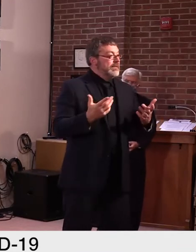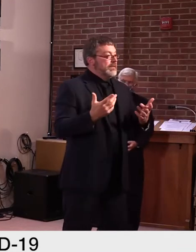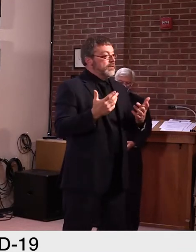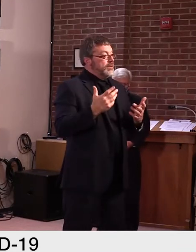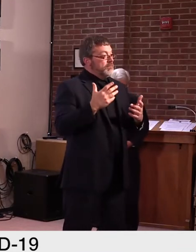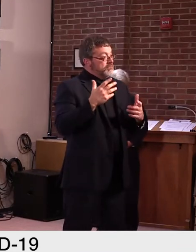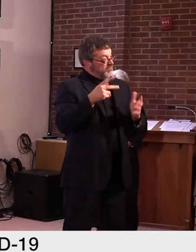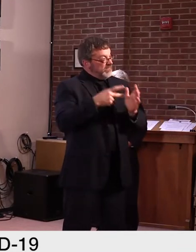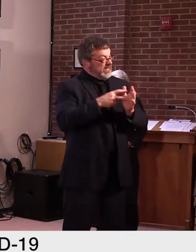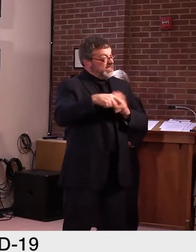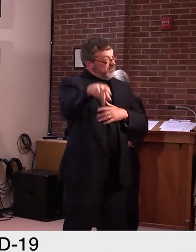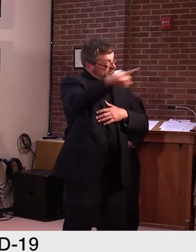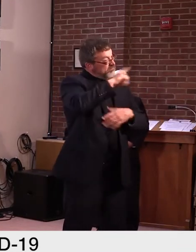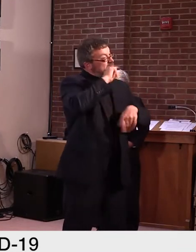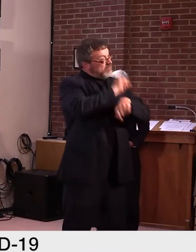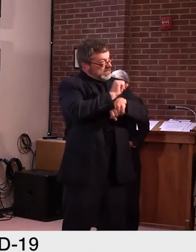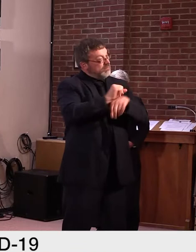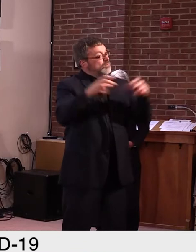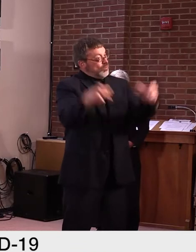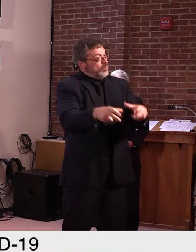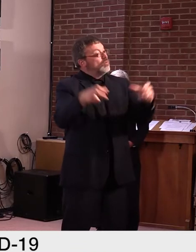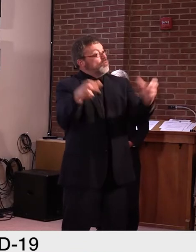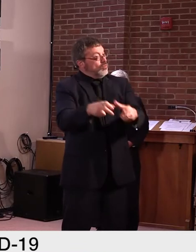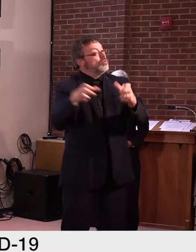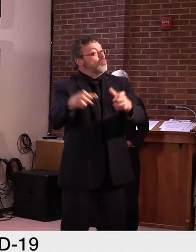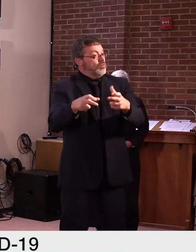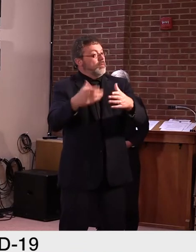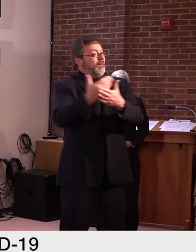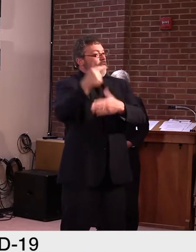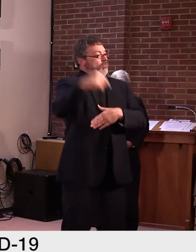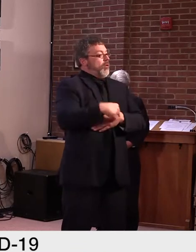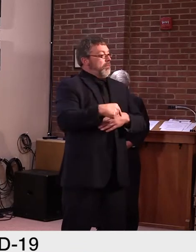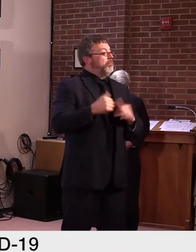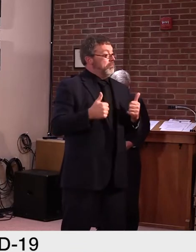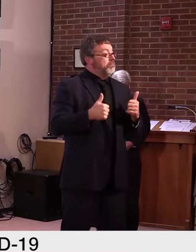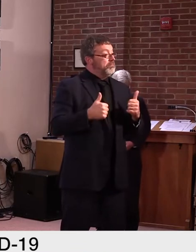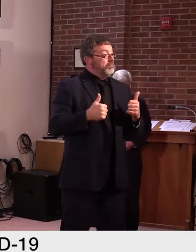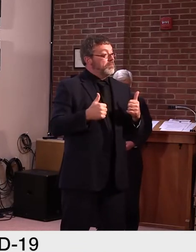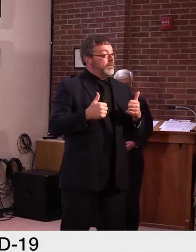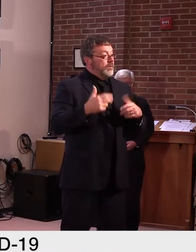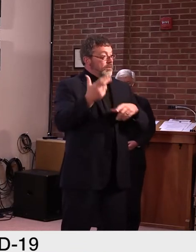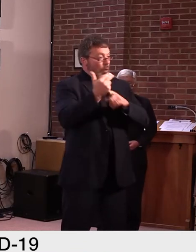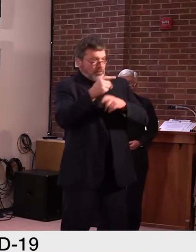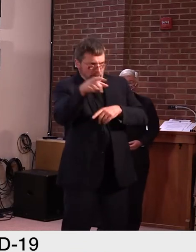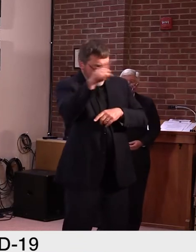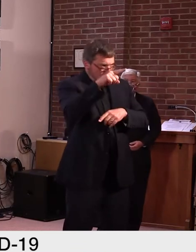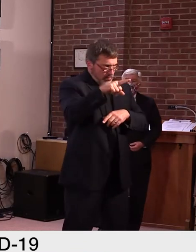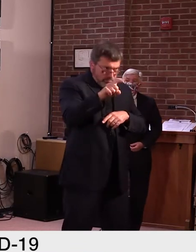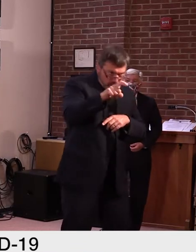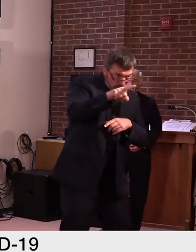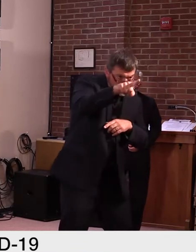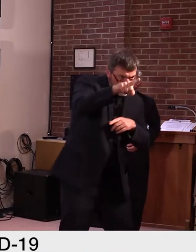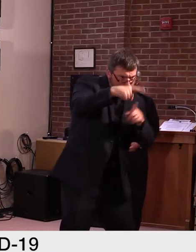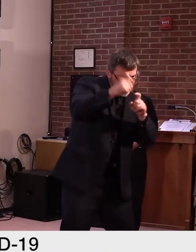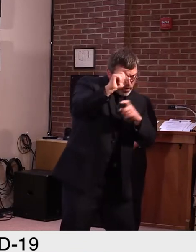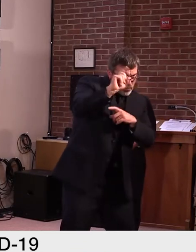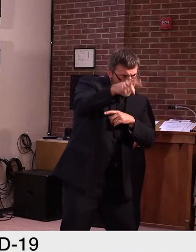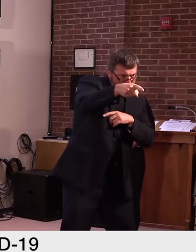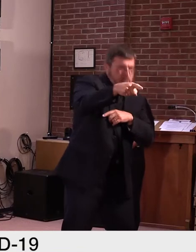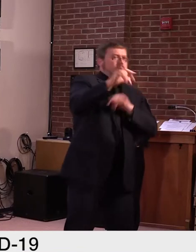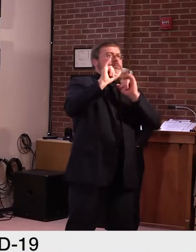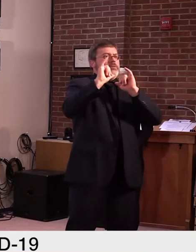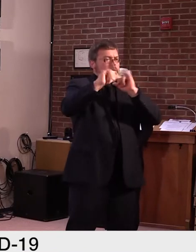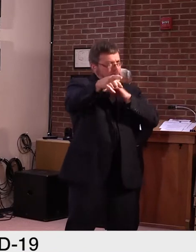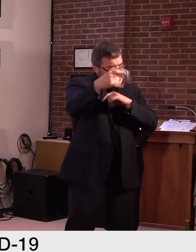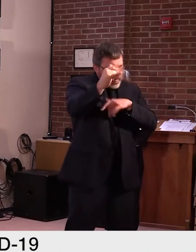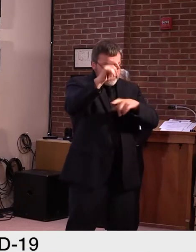quarantine requirements, that lodging establishments are enforcing them. And again, you know, Vermonters themselves are following them when they travel